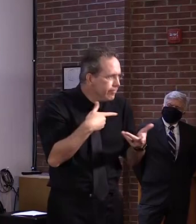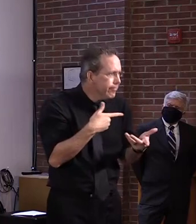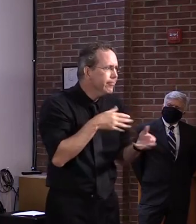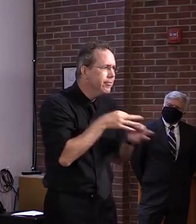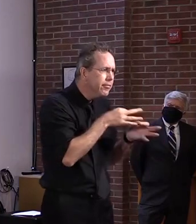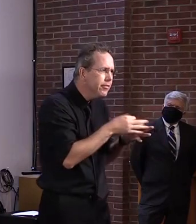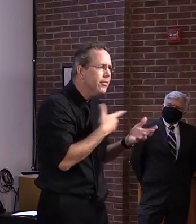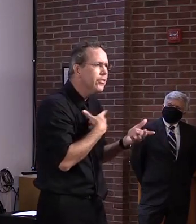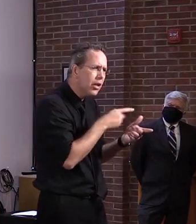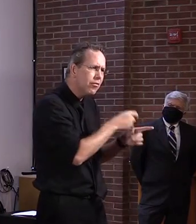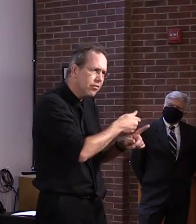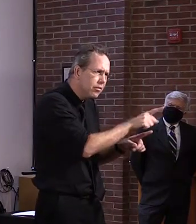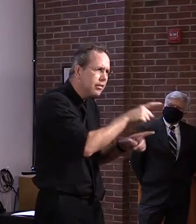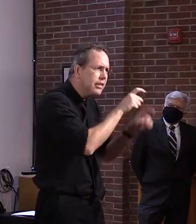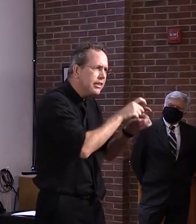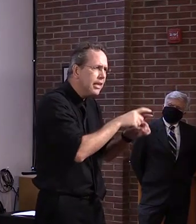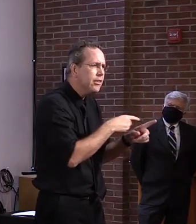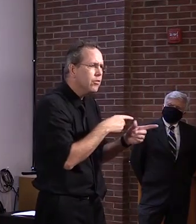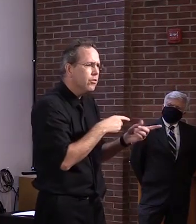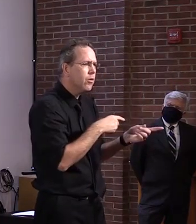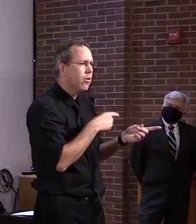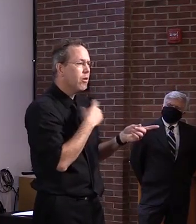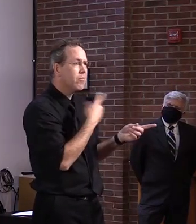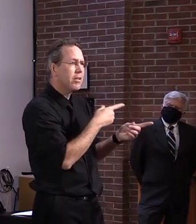bear scientific scrutiny.